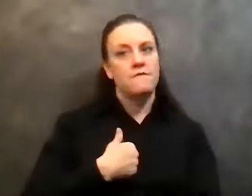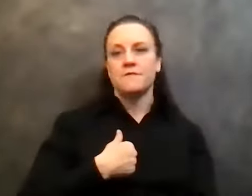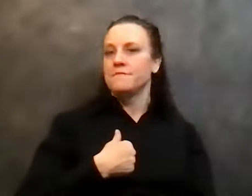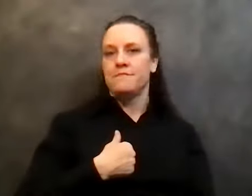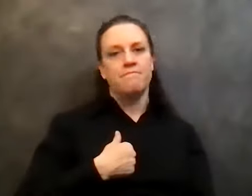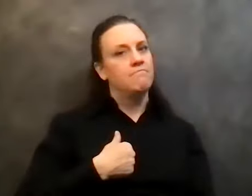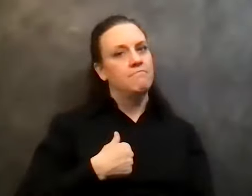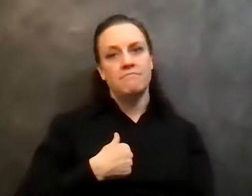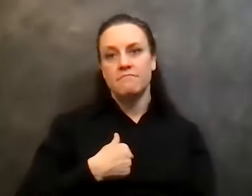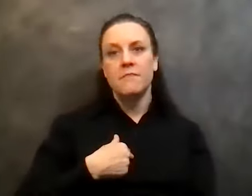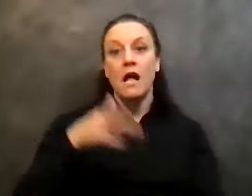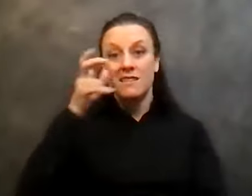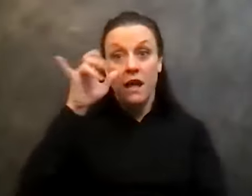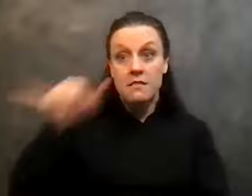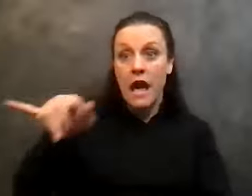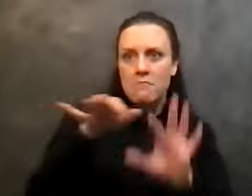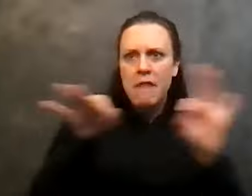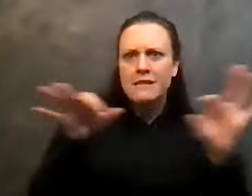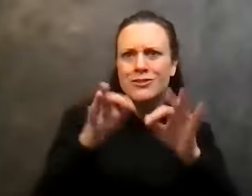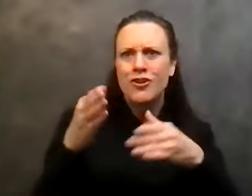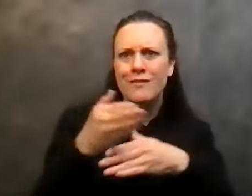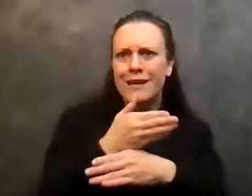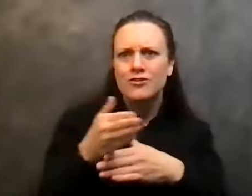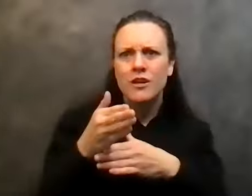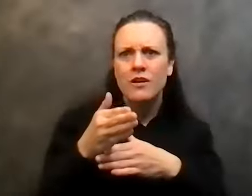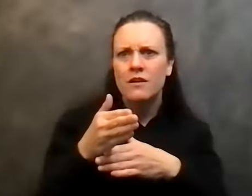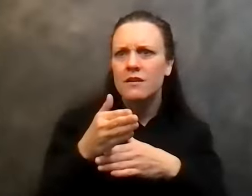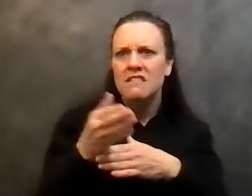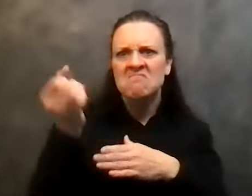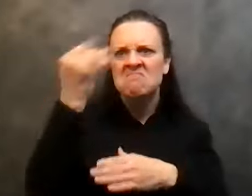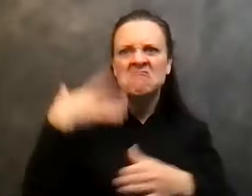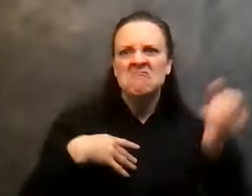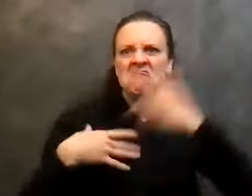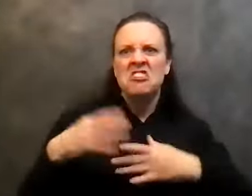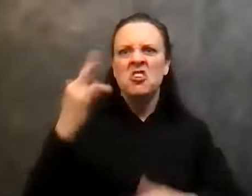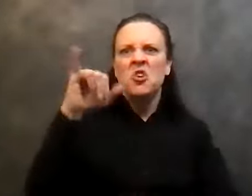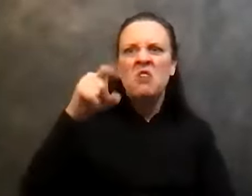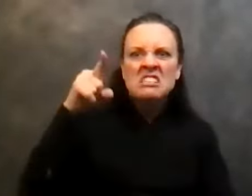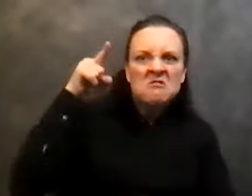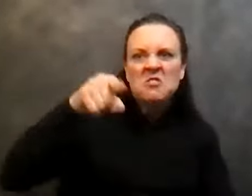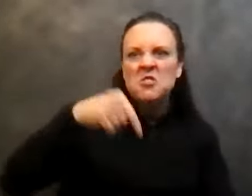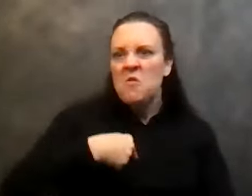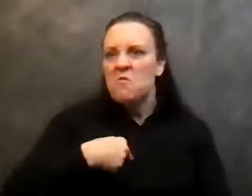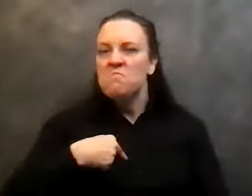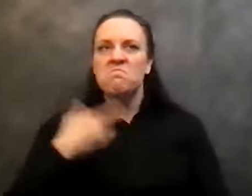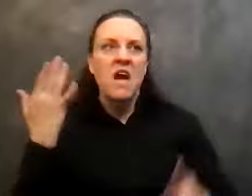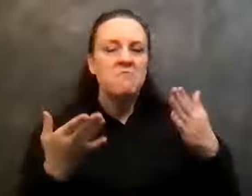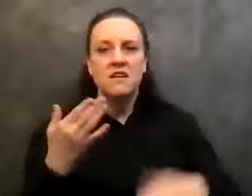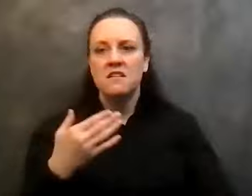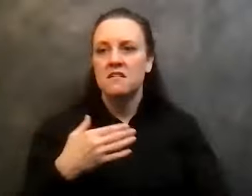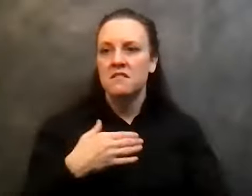The message that they shared came at me like this, Chris, you know, you may be the Pope of the fellowship.